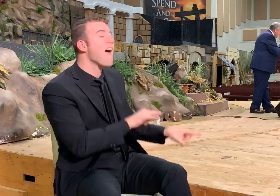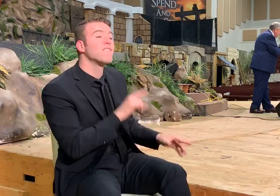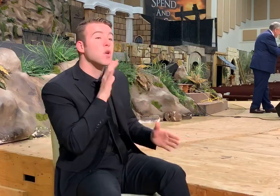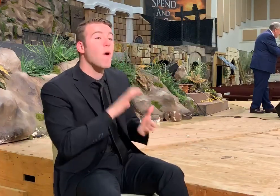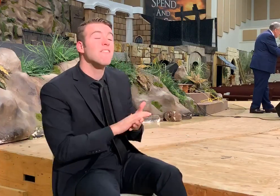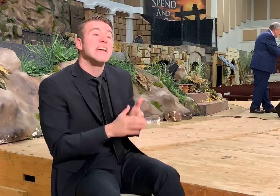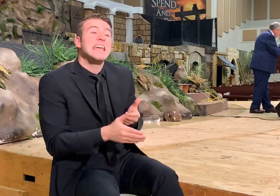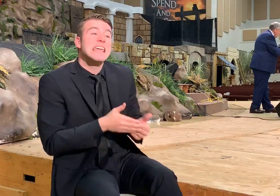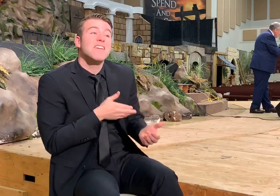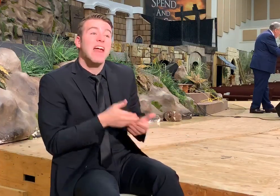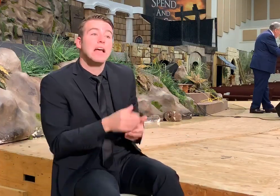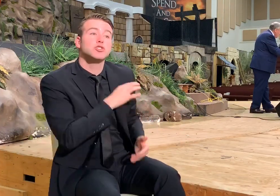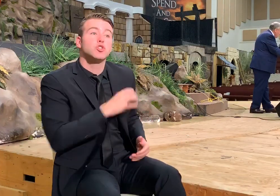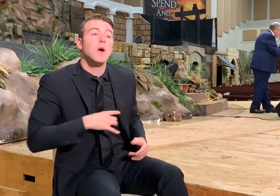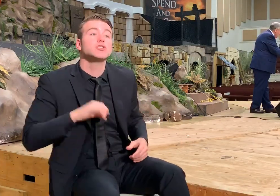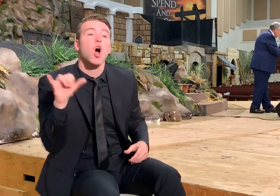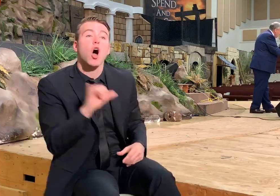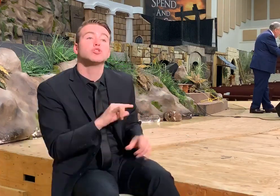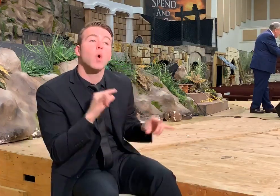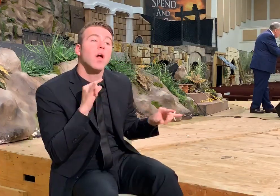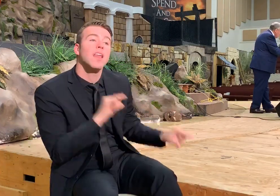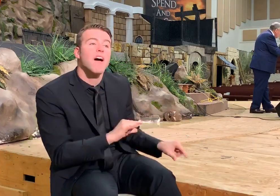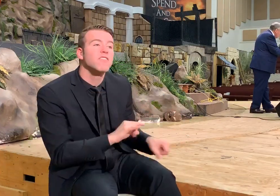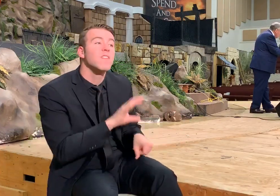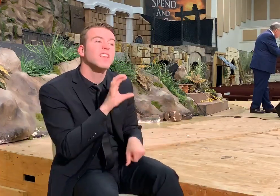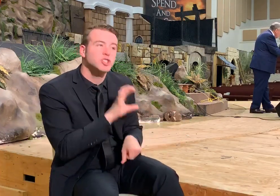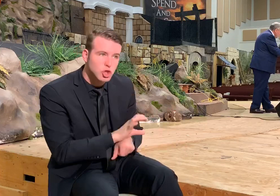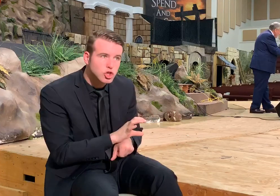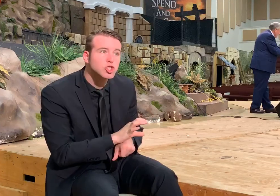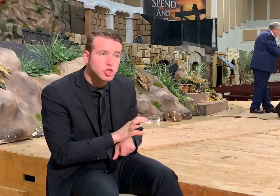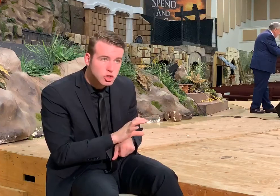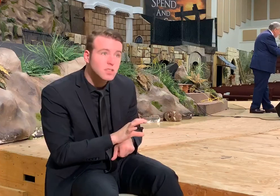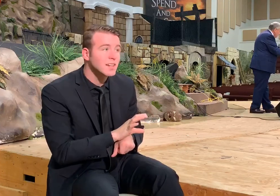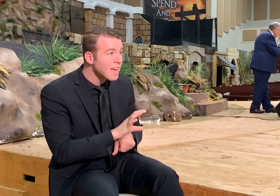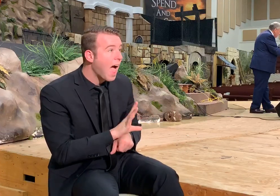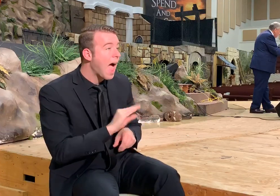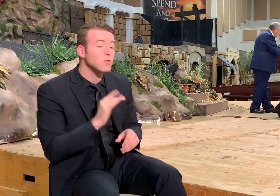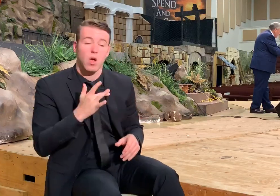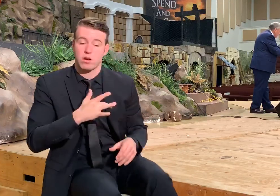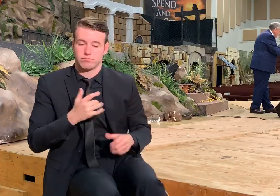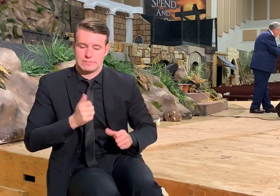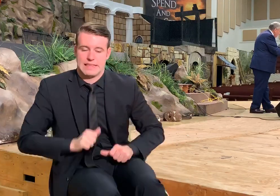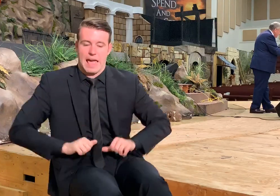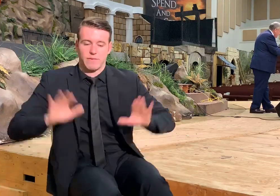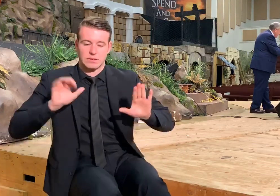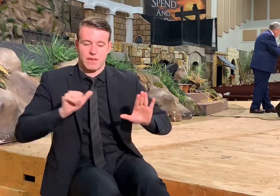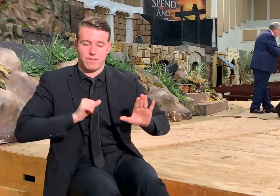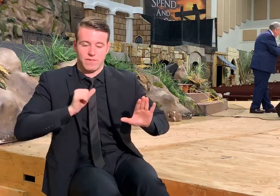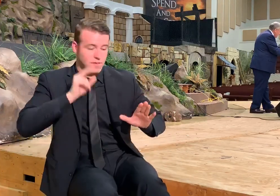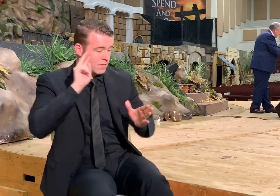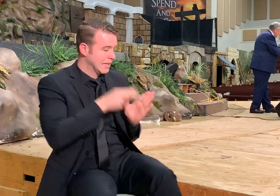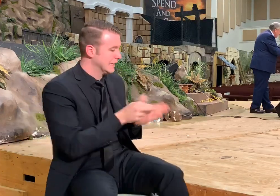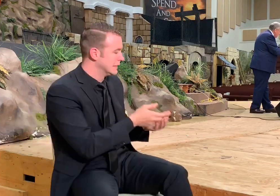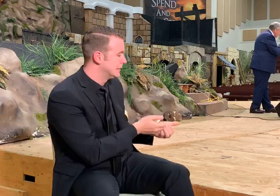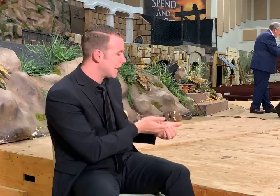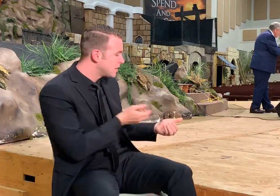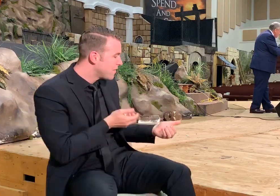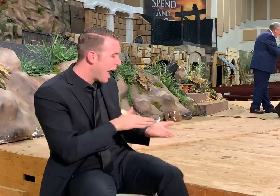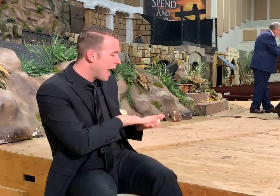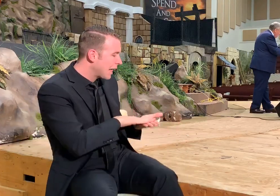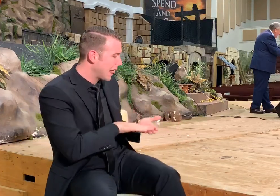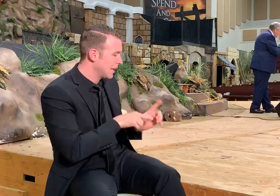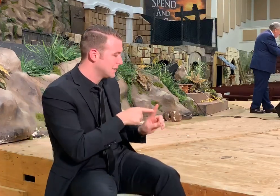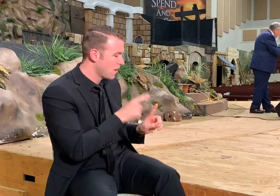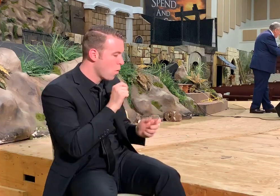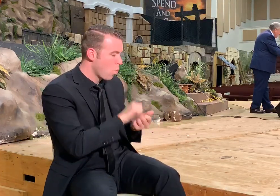even as Christ also loved the church and gave himself for it, that he might sanctify and cleanse it with the